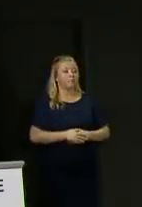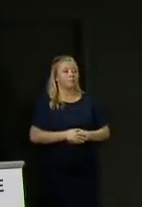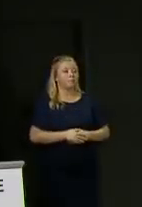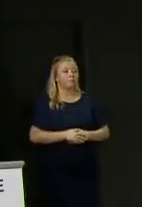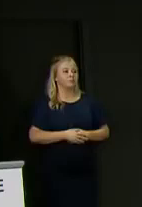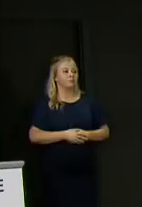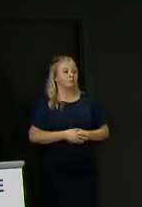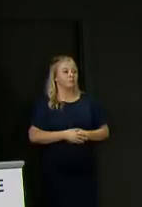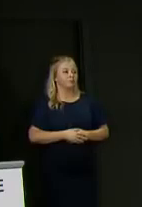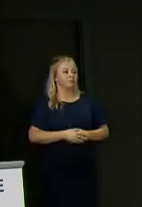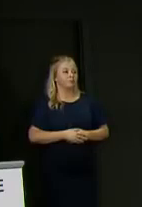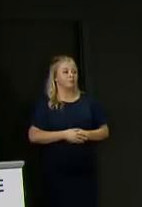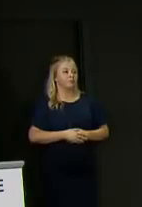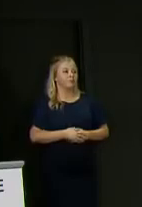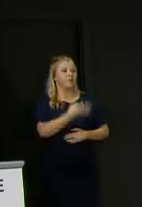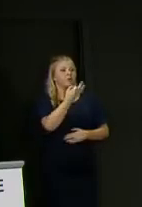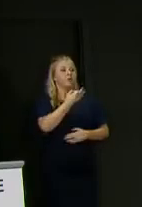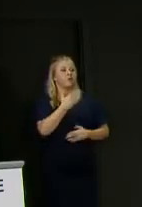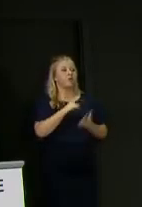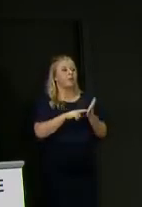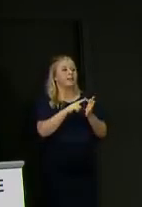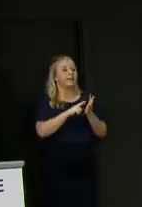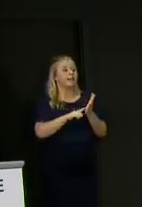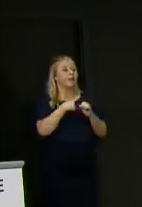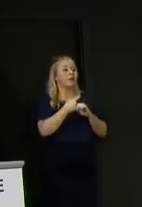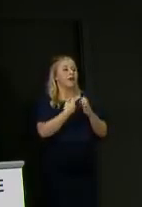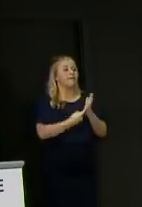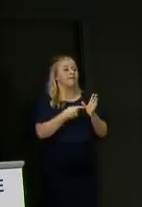Vivian, sorry, no. Simon Johnson from The Telegraph.